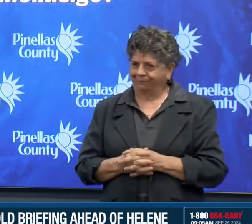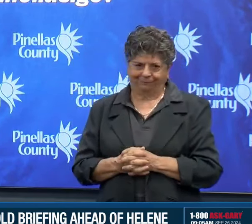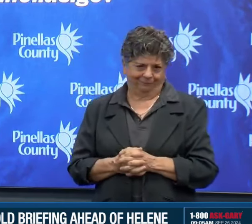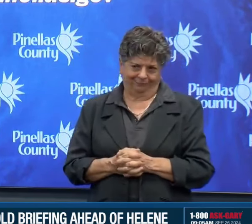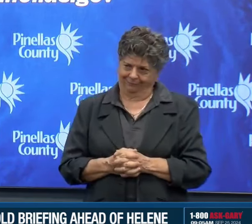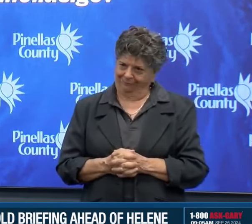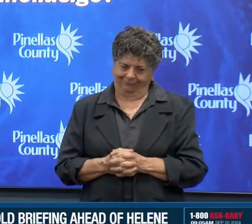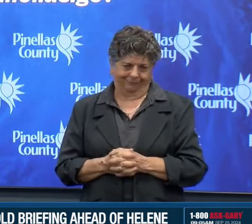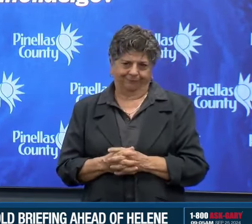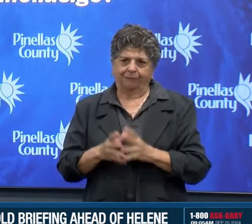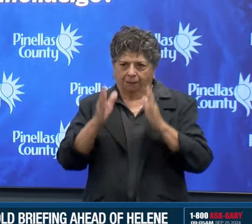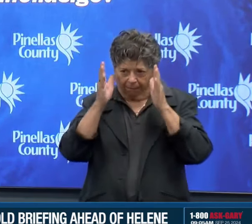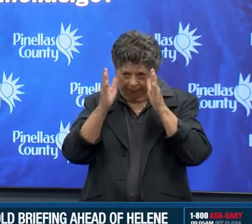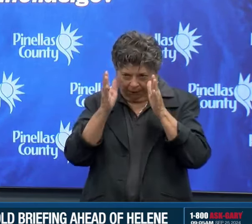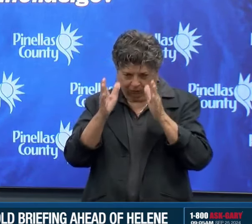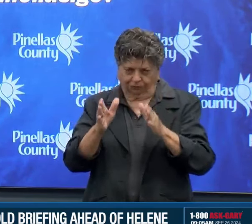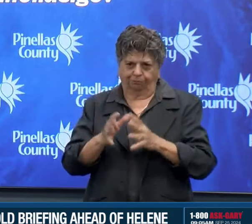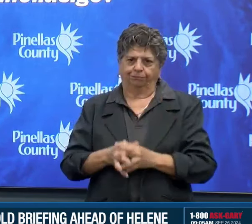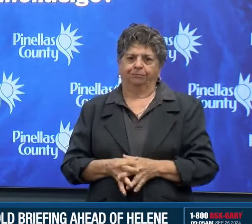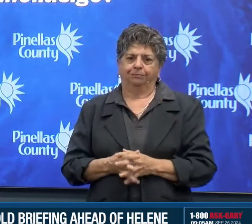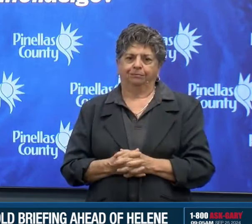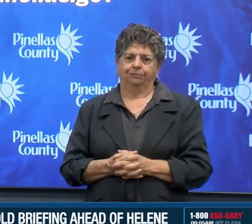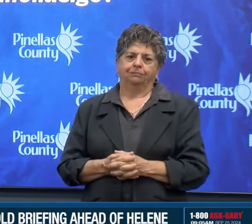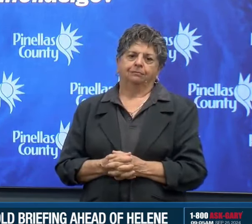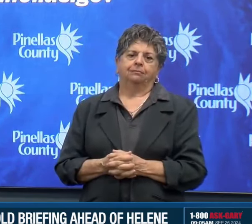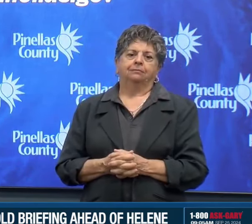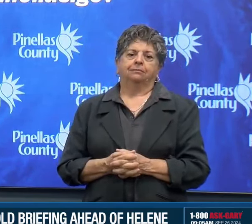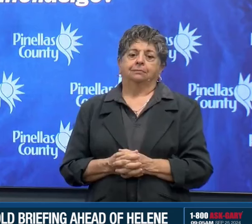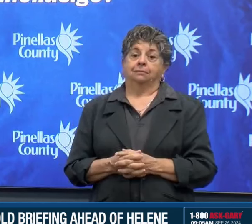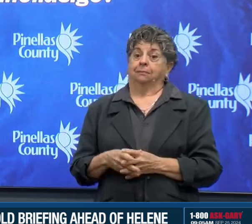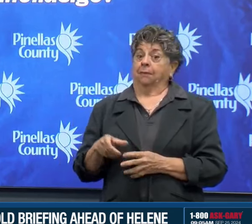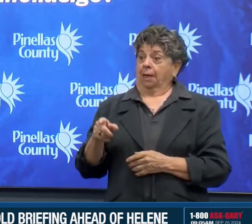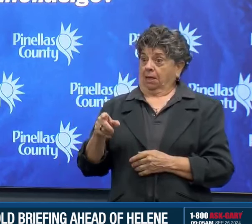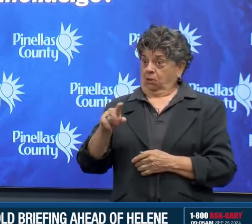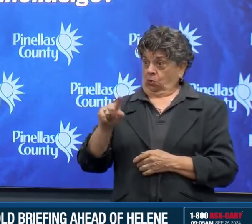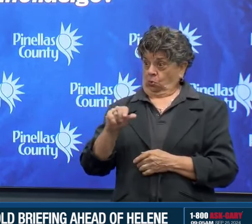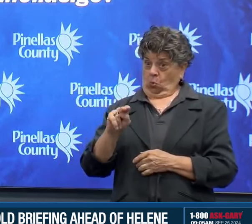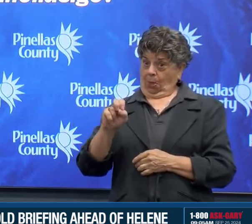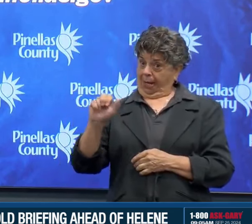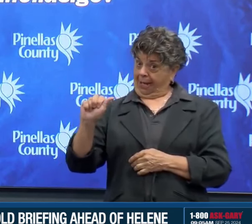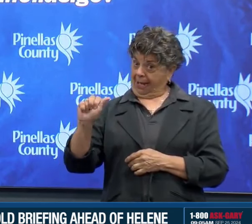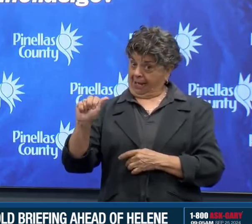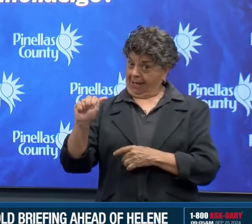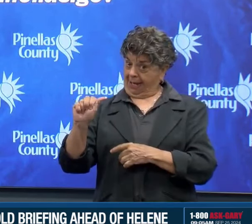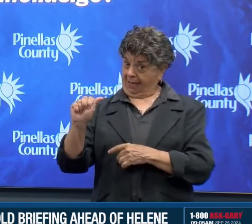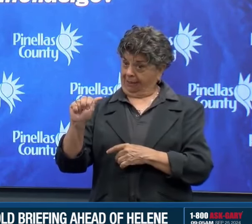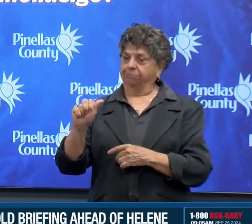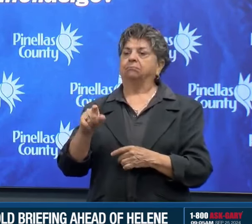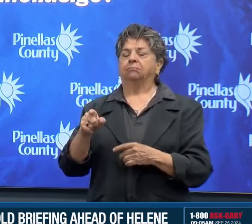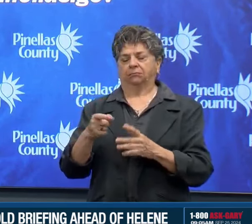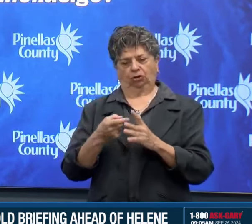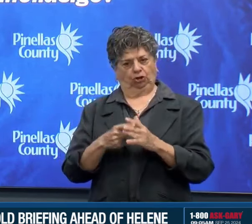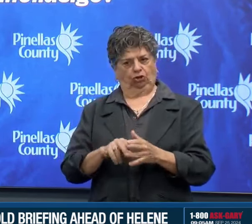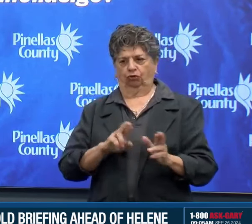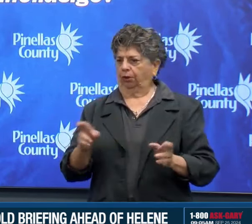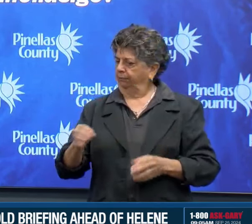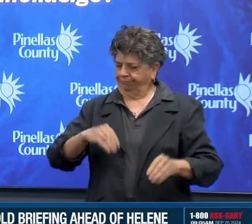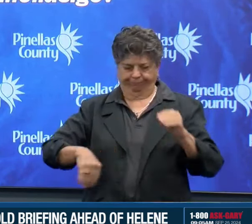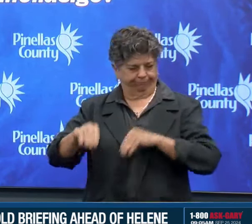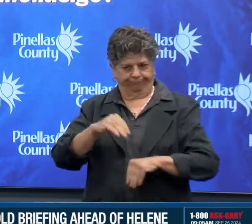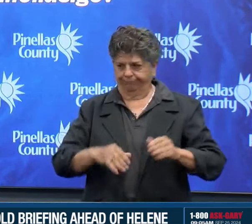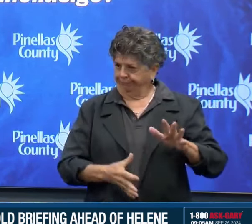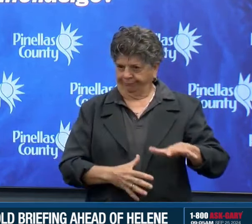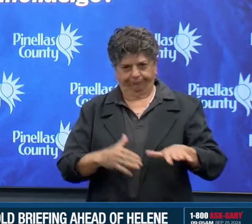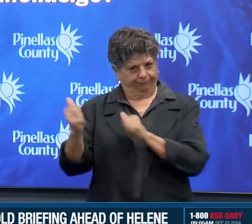If you are in a zone zone a and we've asked you to evacuate, we want you to stay outside of that zone for the duration